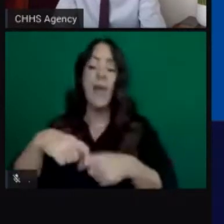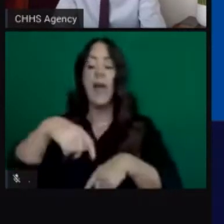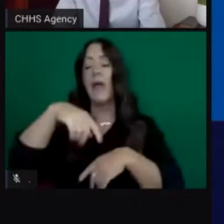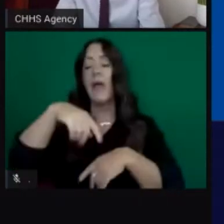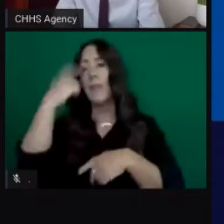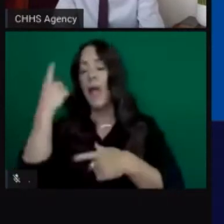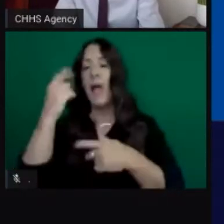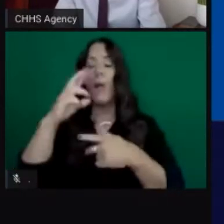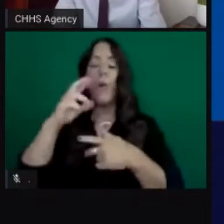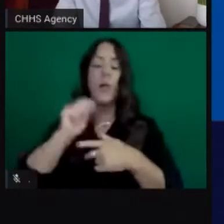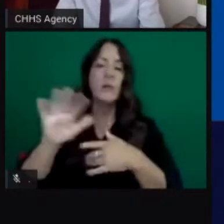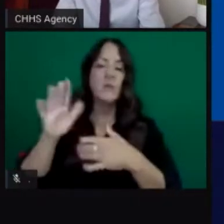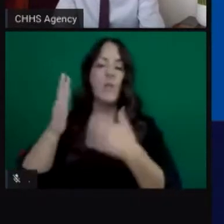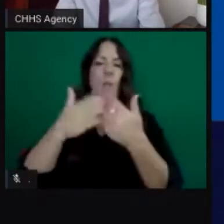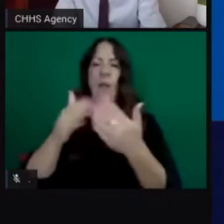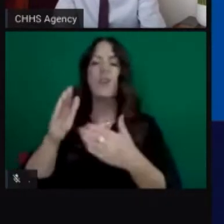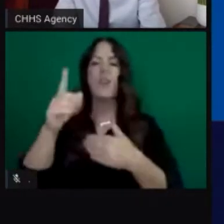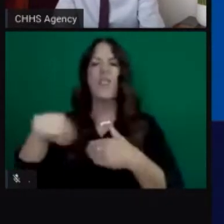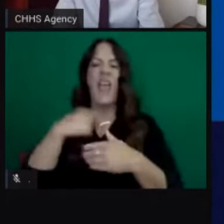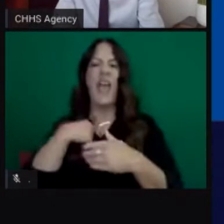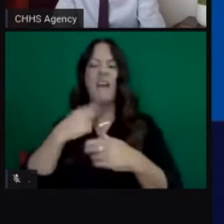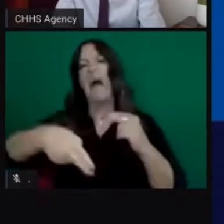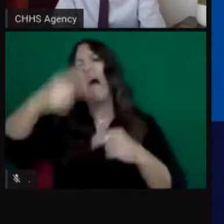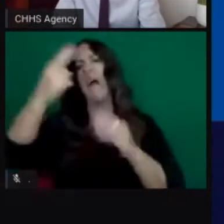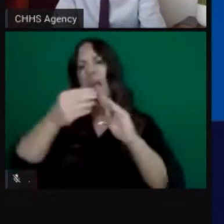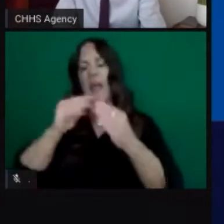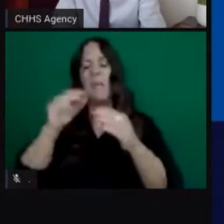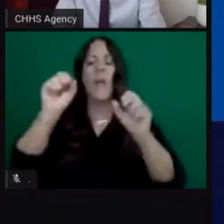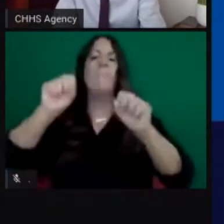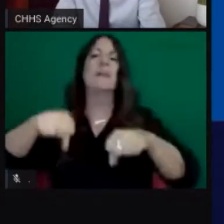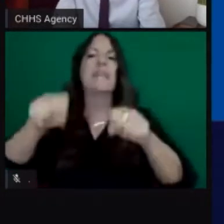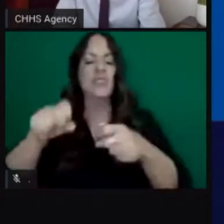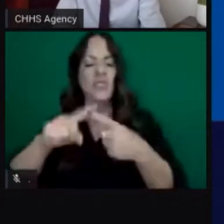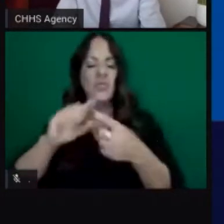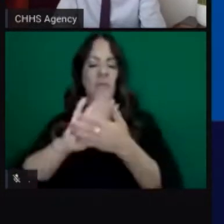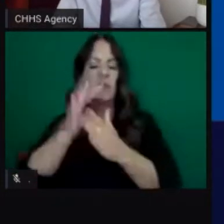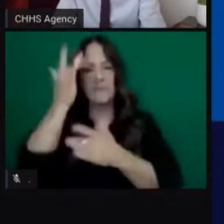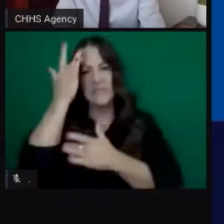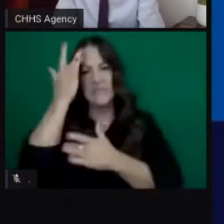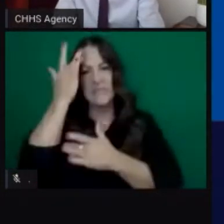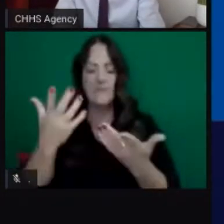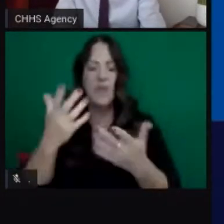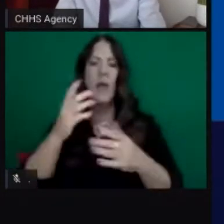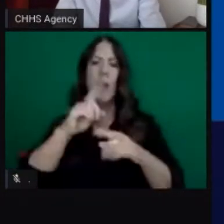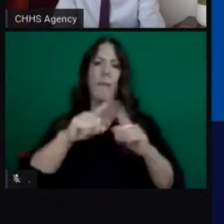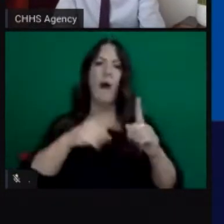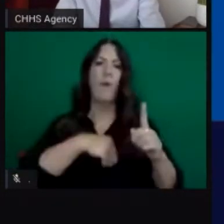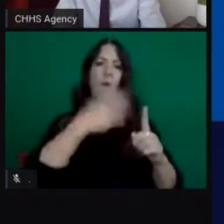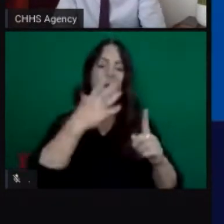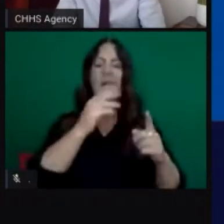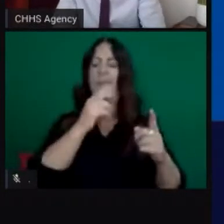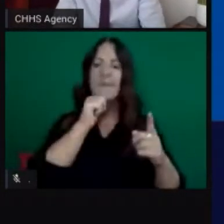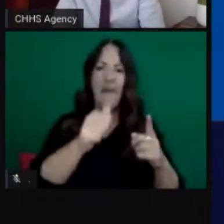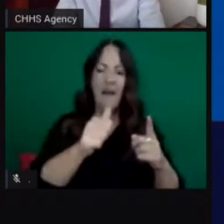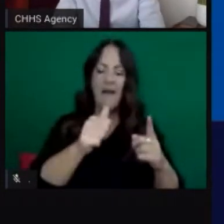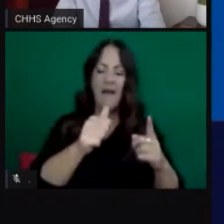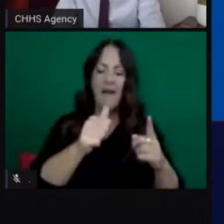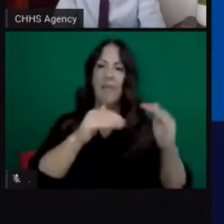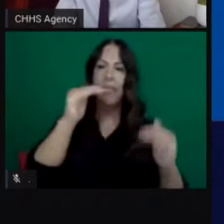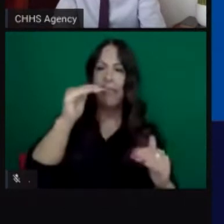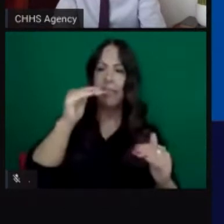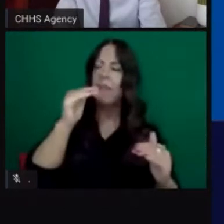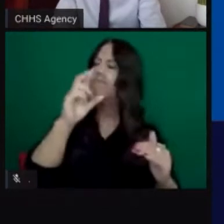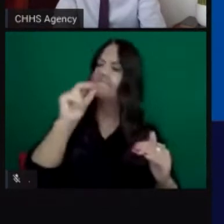work with a commitment to racial equity to really reduce those disparities and differences